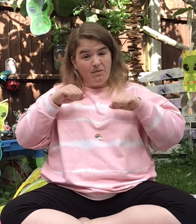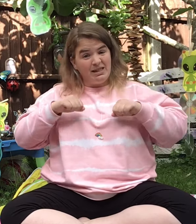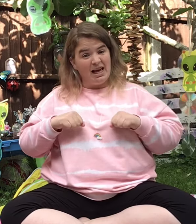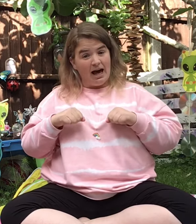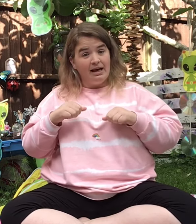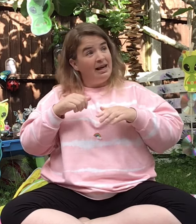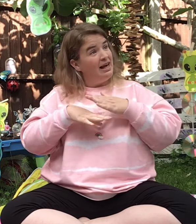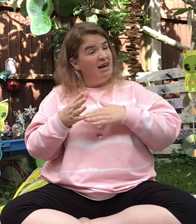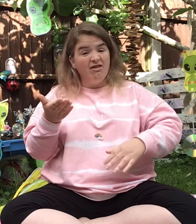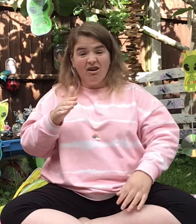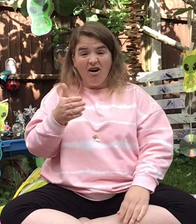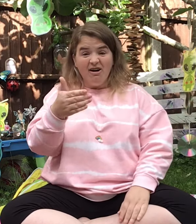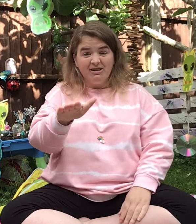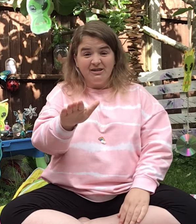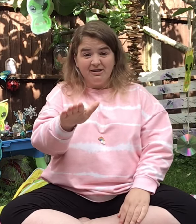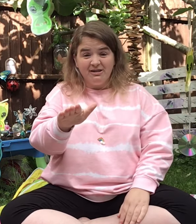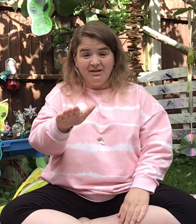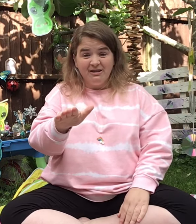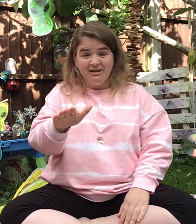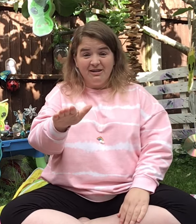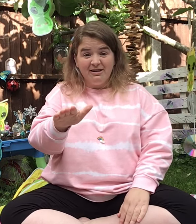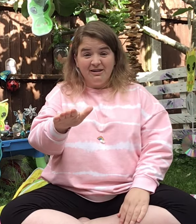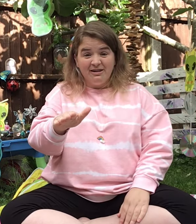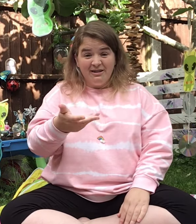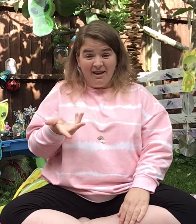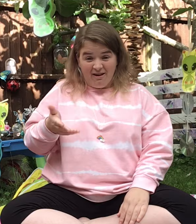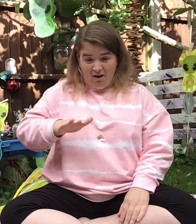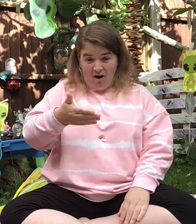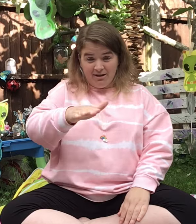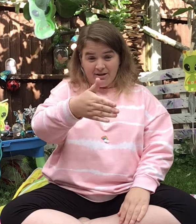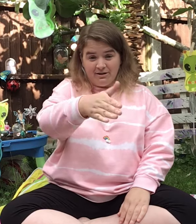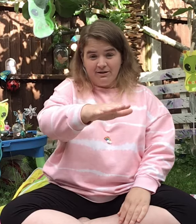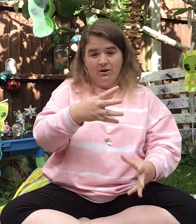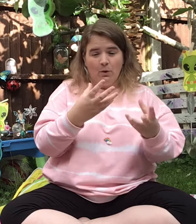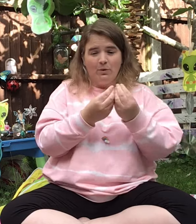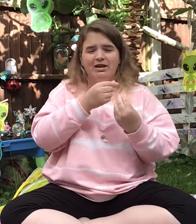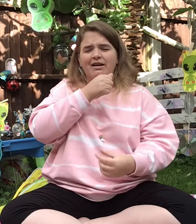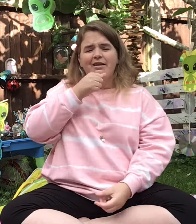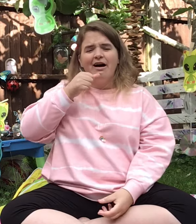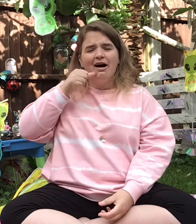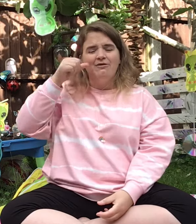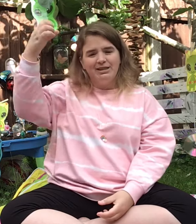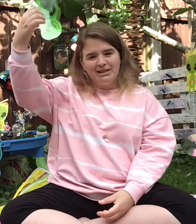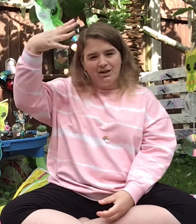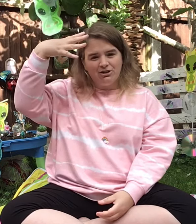I'm sat in the garden. In the garden. With the lovely sunshine.